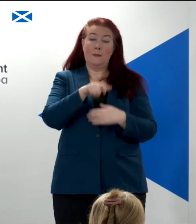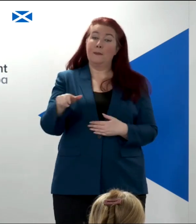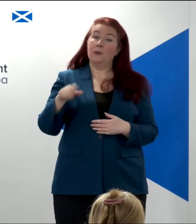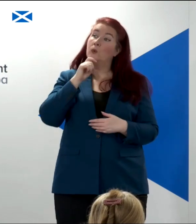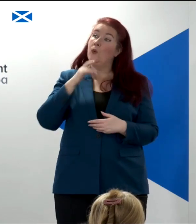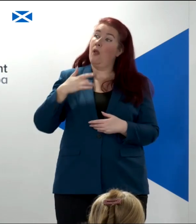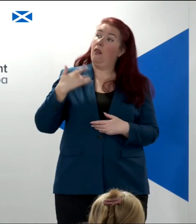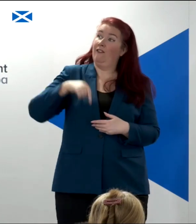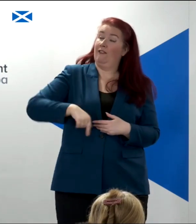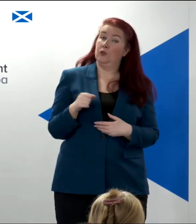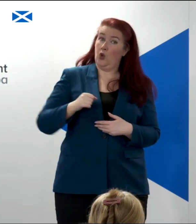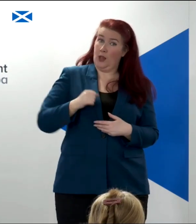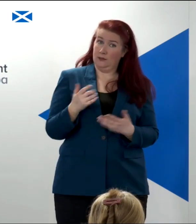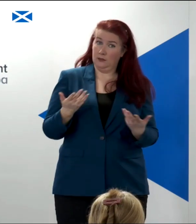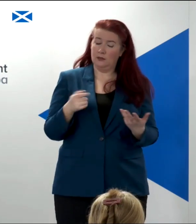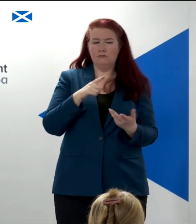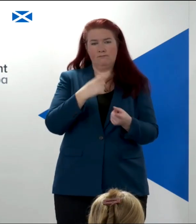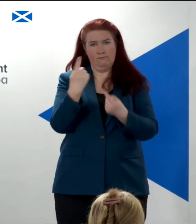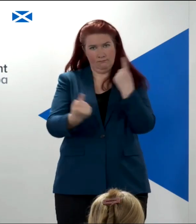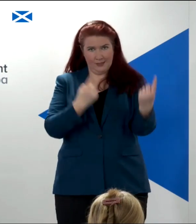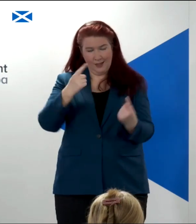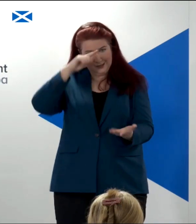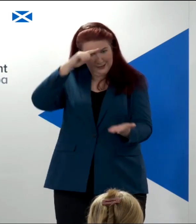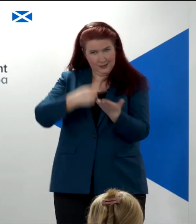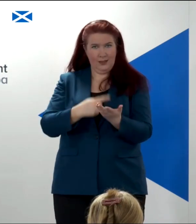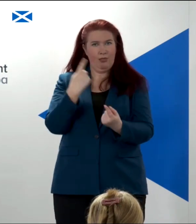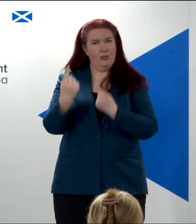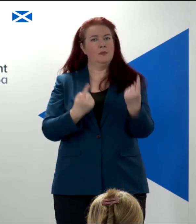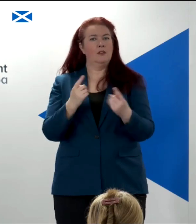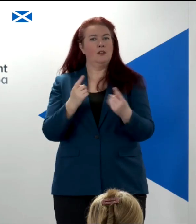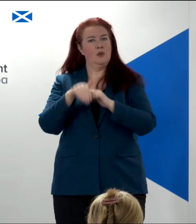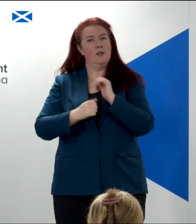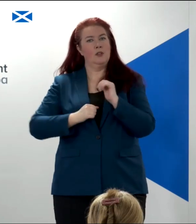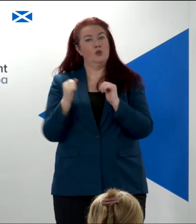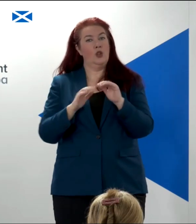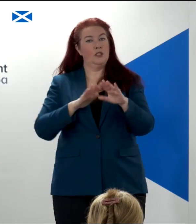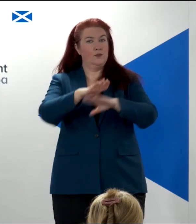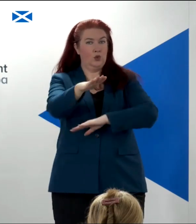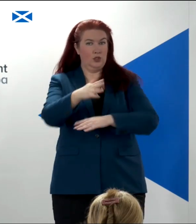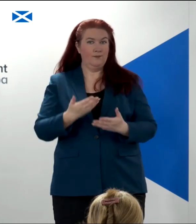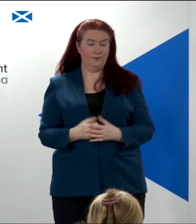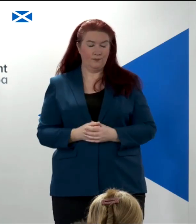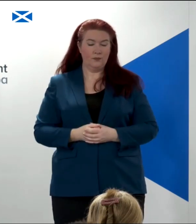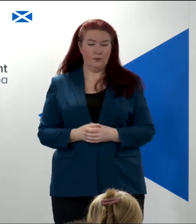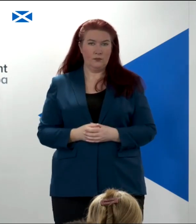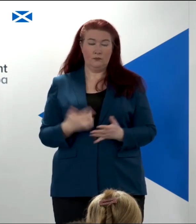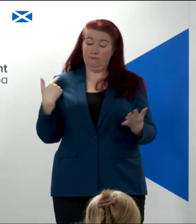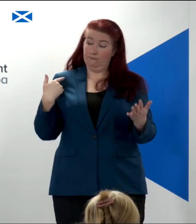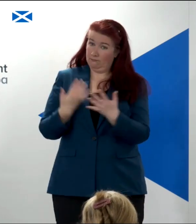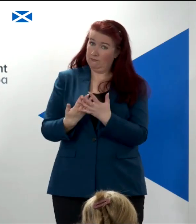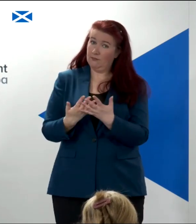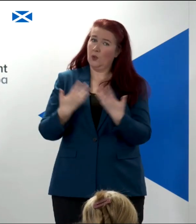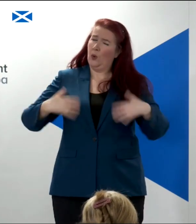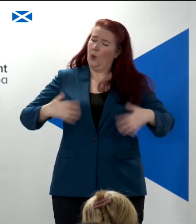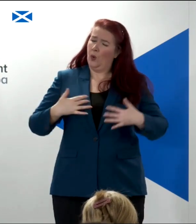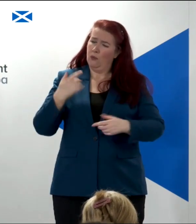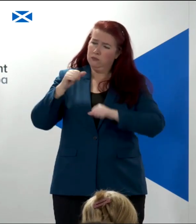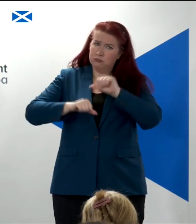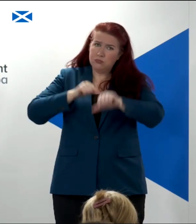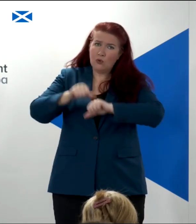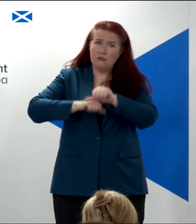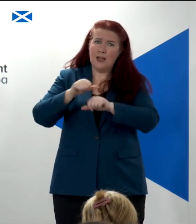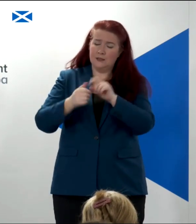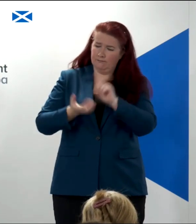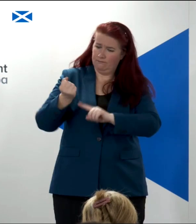are taking the key decisions about Scotland's future. We have made so much progress as a